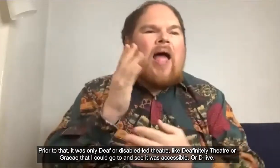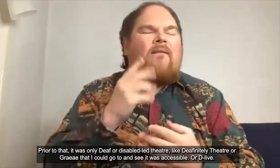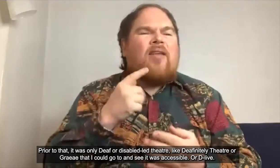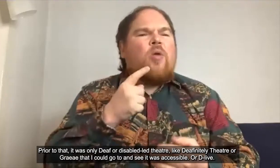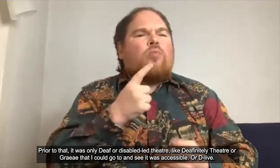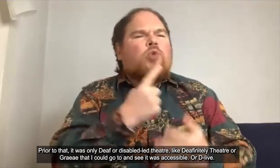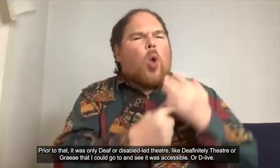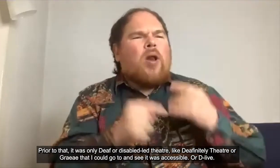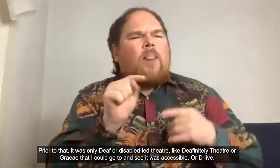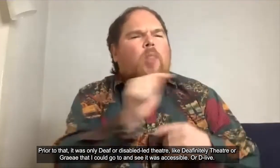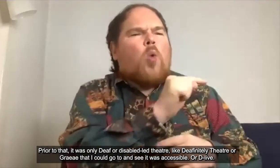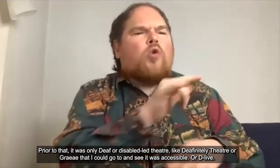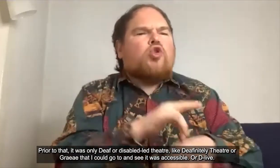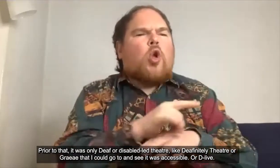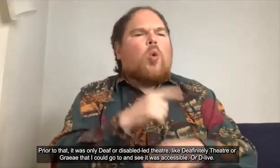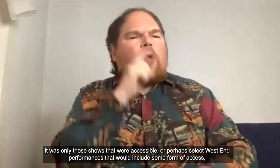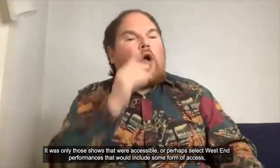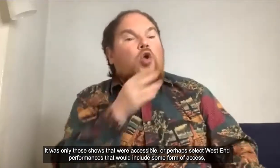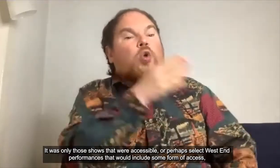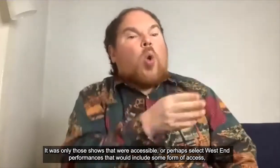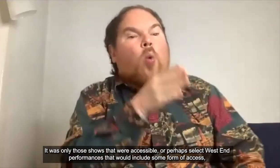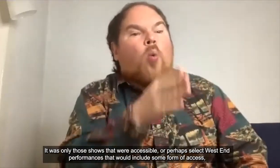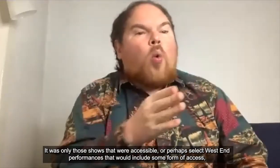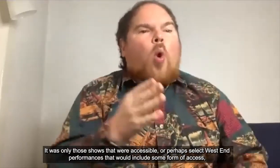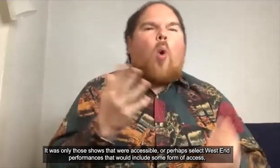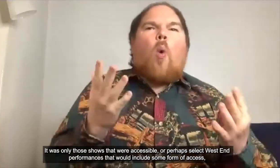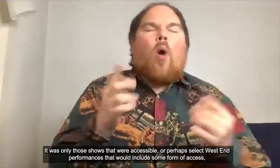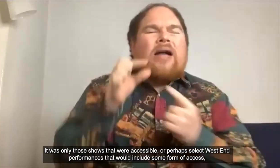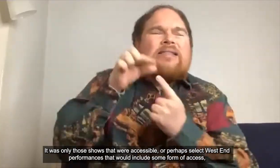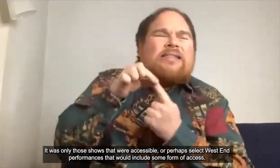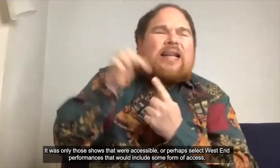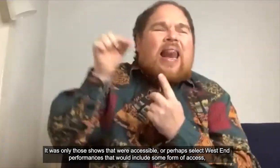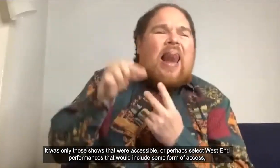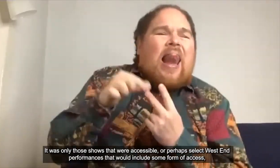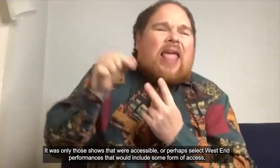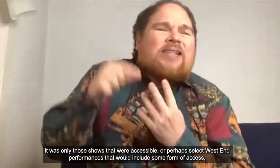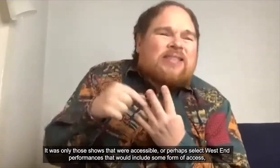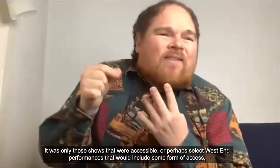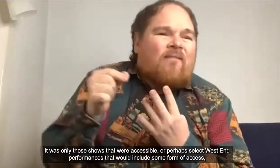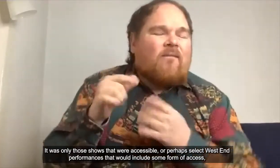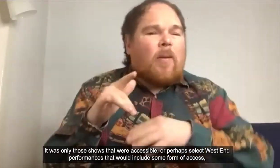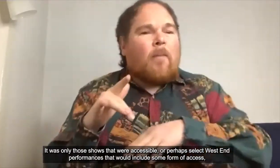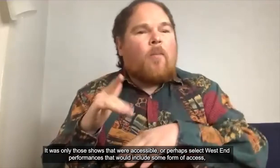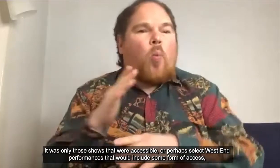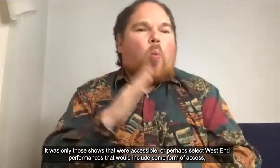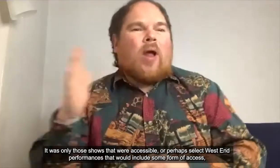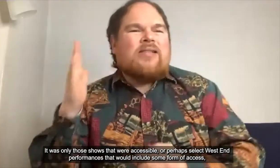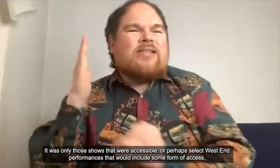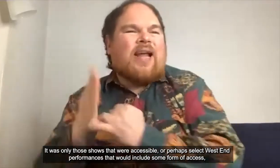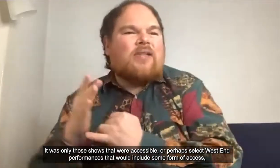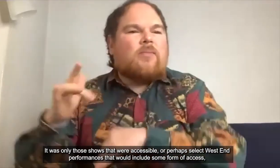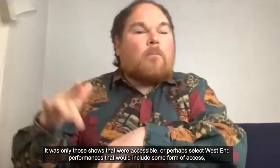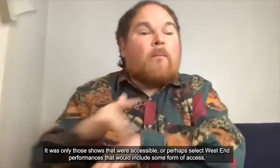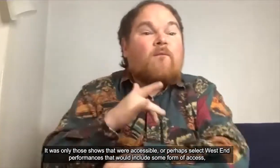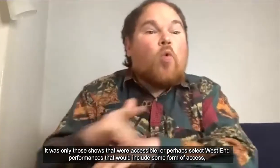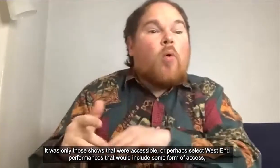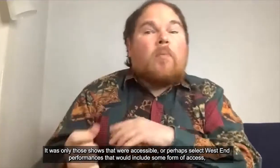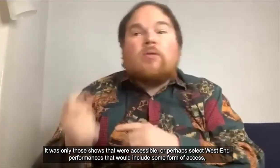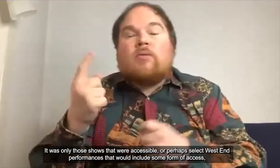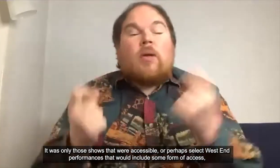see it was accessible or d live it was only those shows that were accessible or perhaps select west end